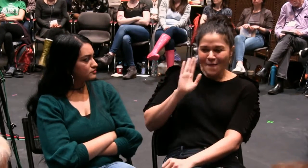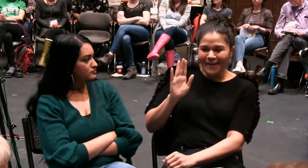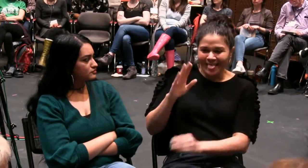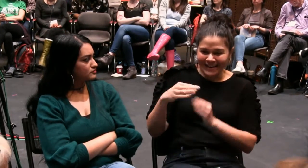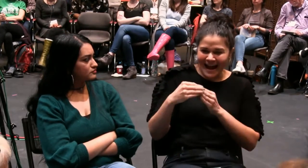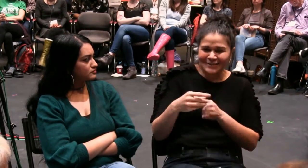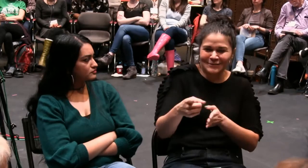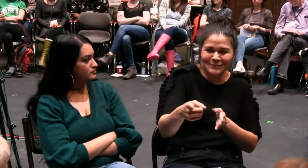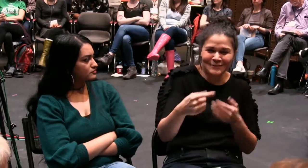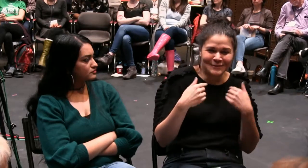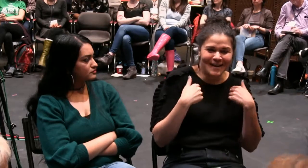person.